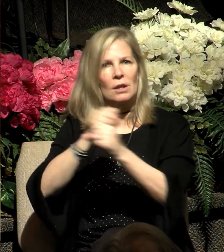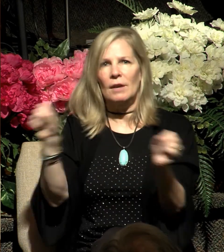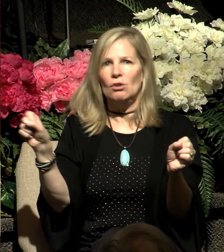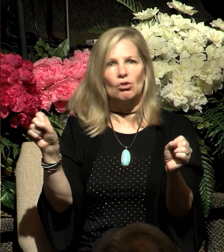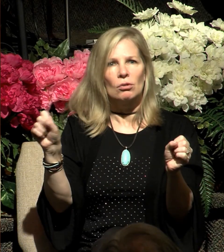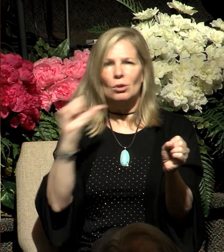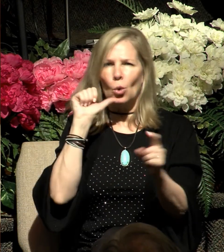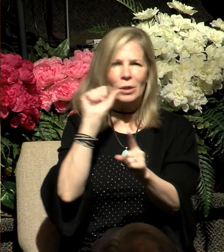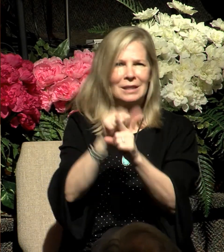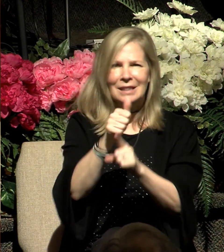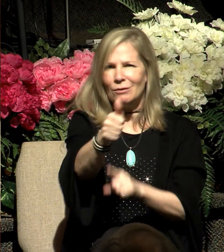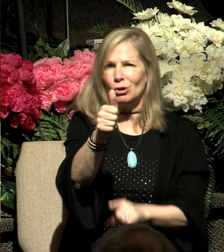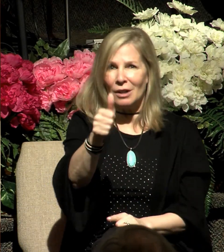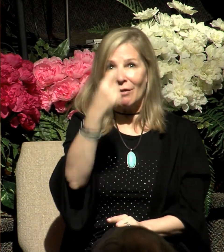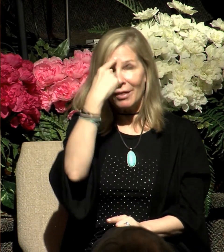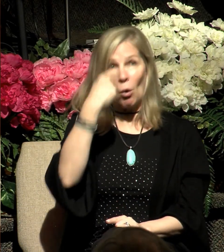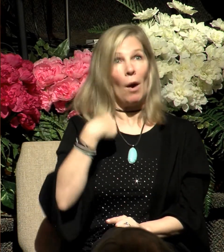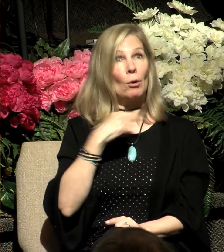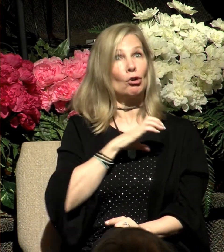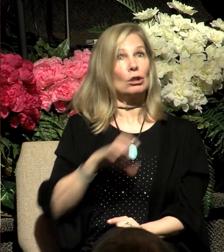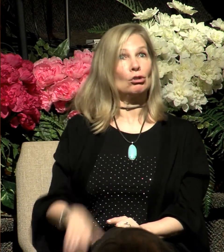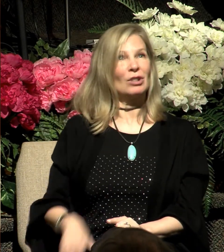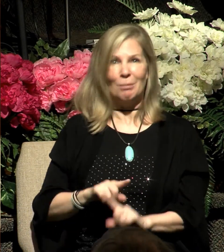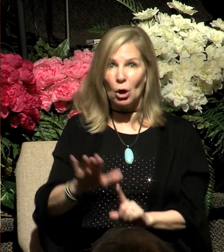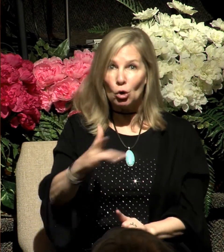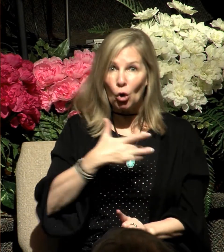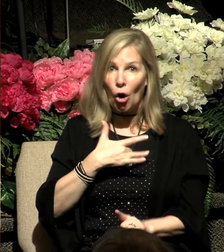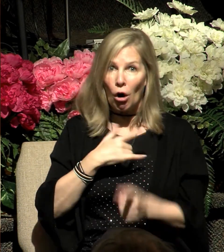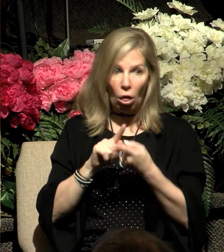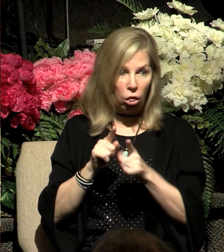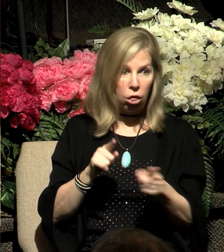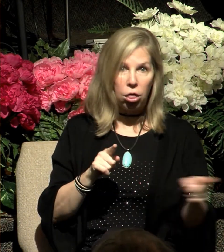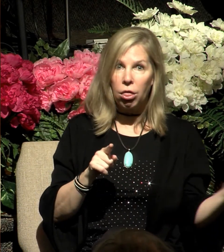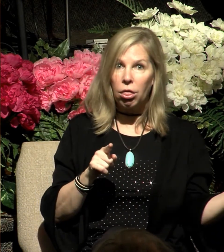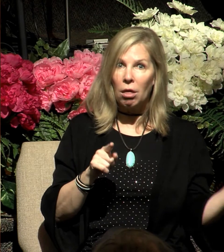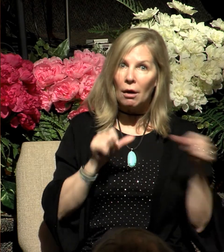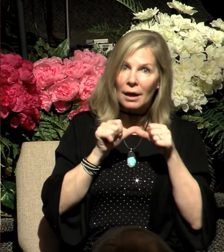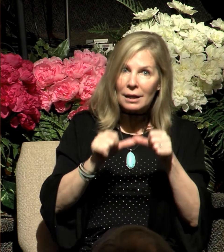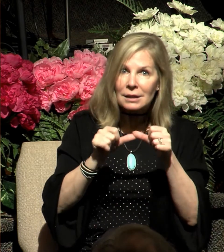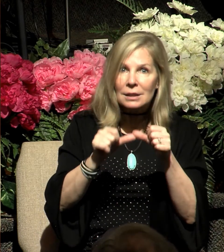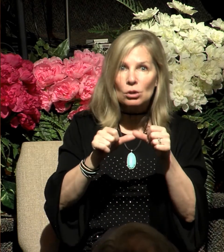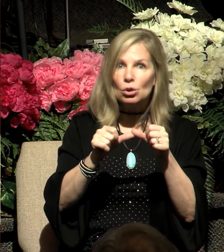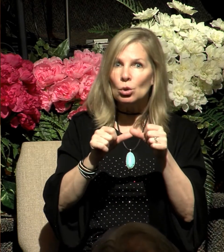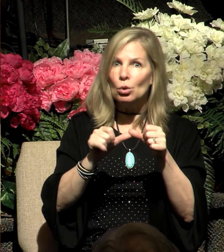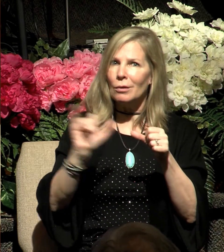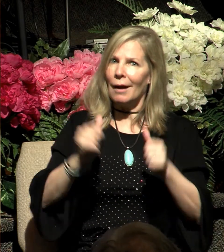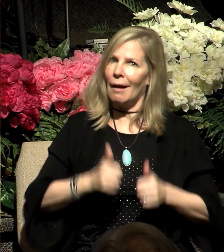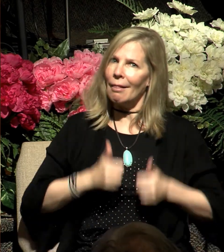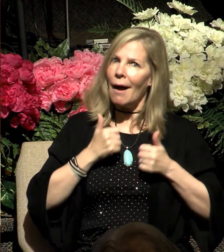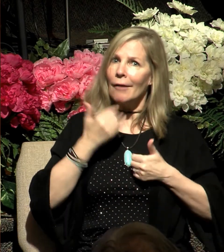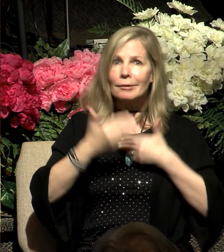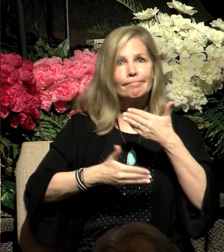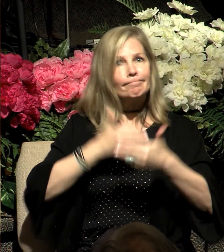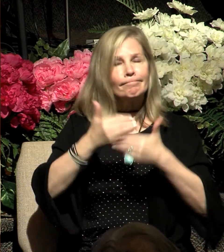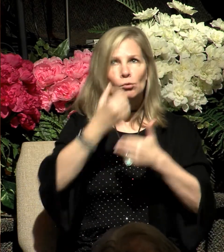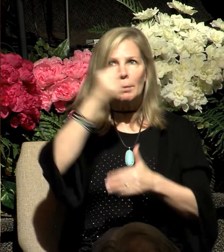you're a Christian when your heart is far from the Lord and you continue as a lifestyle to rebel and resist him.